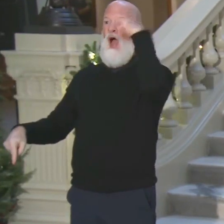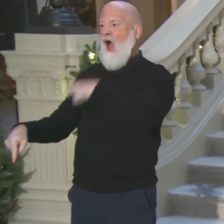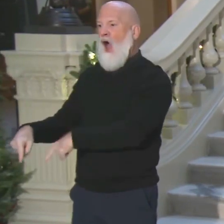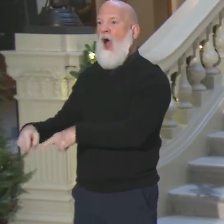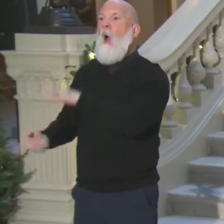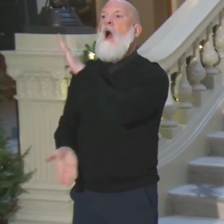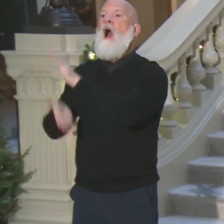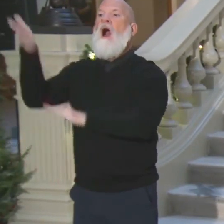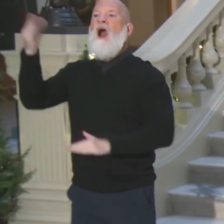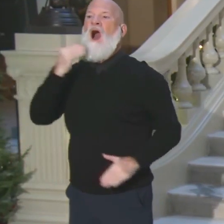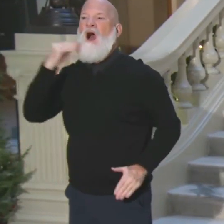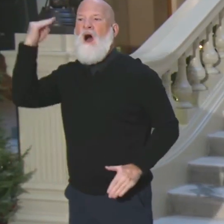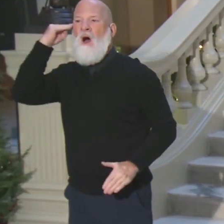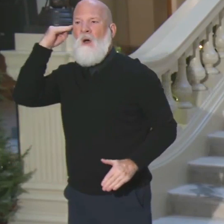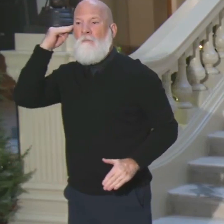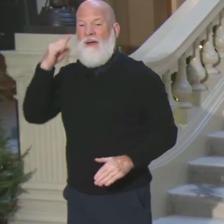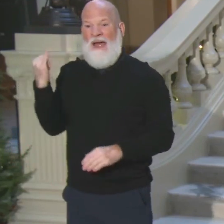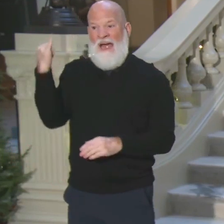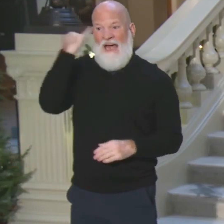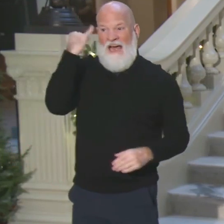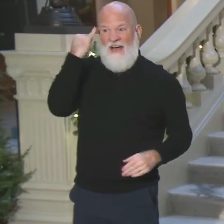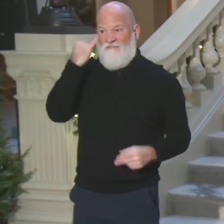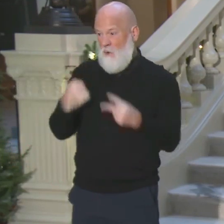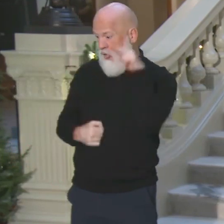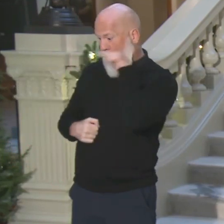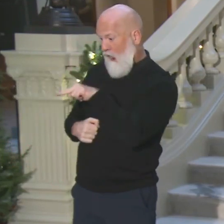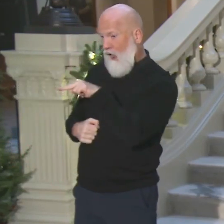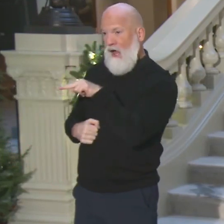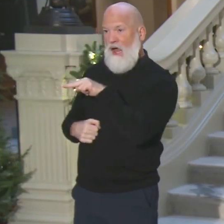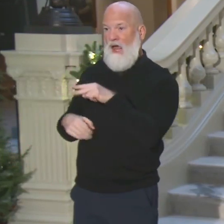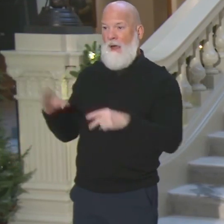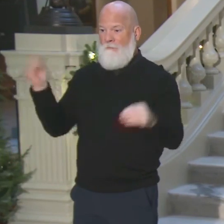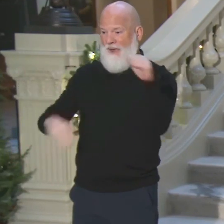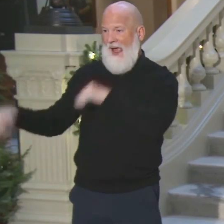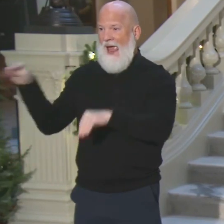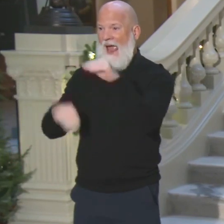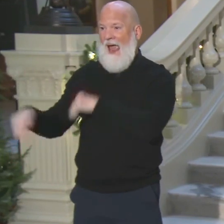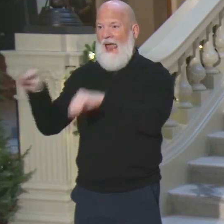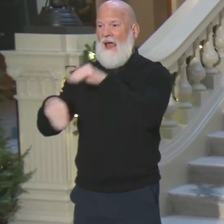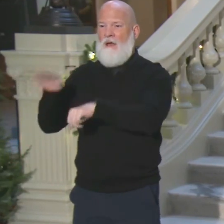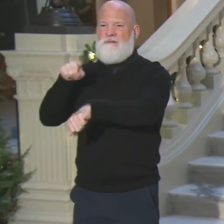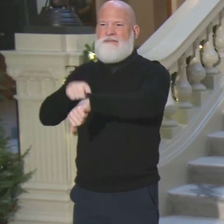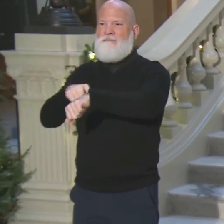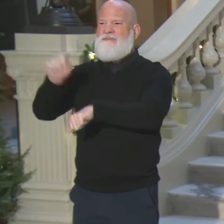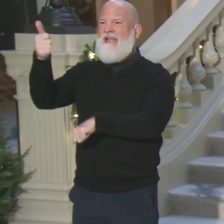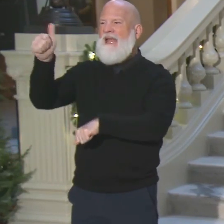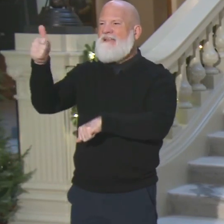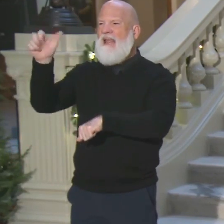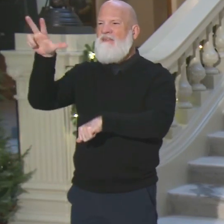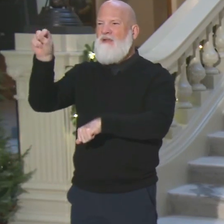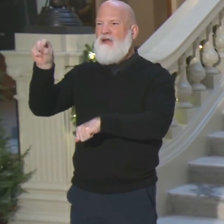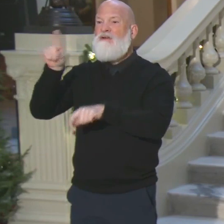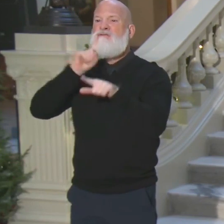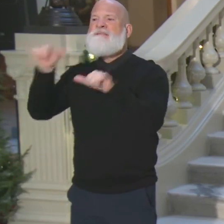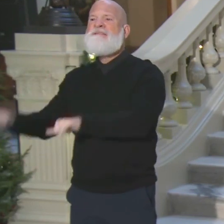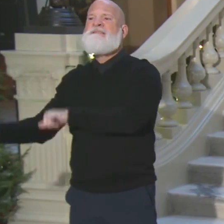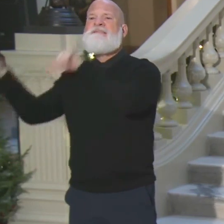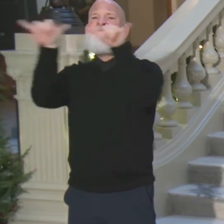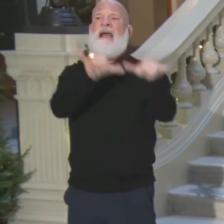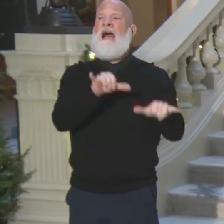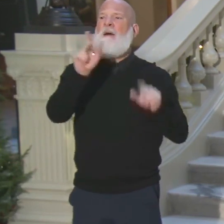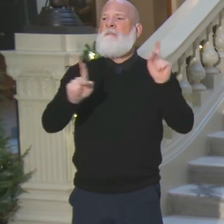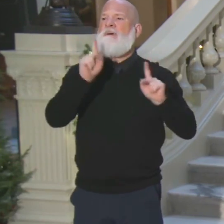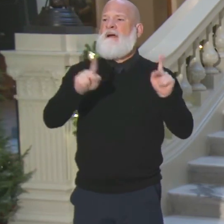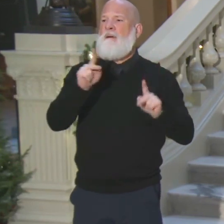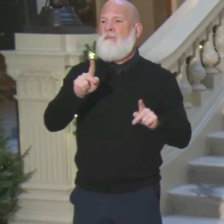see the videos on this, they were packing these things up 10, 10.30 at night. You see some of the same people there at 7 and 7.30 and 8 o